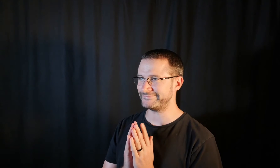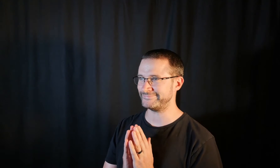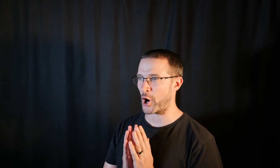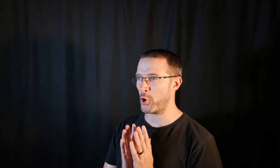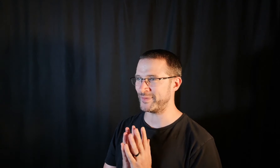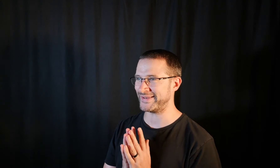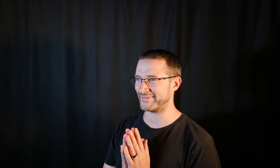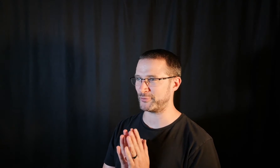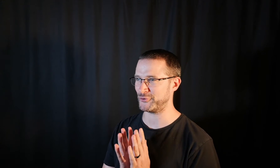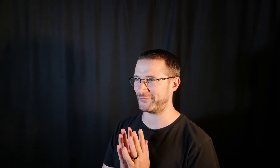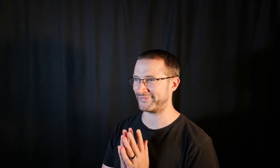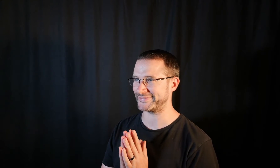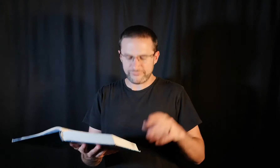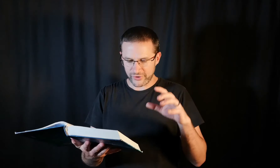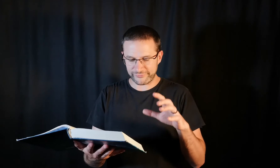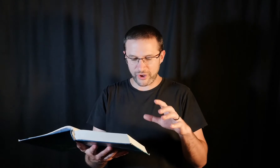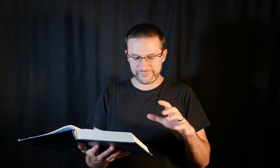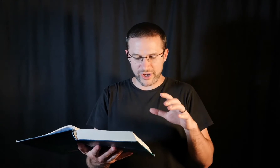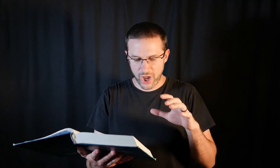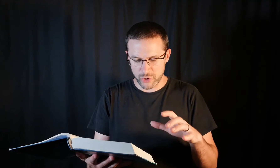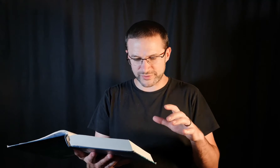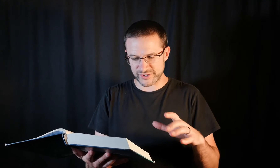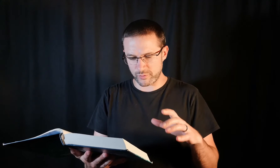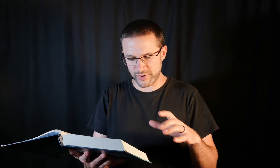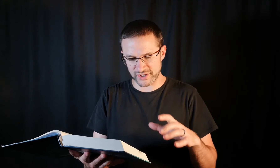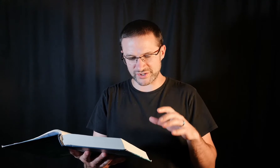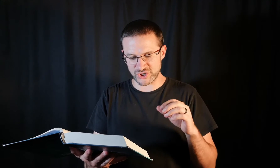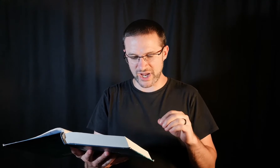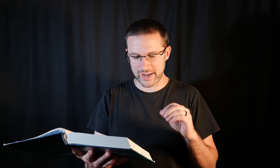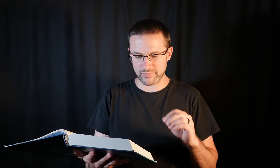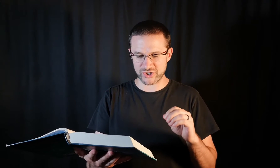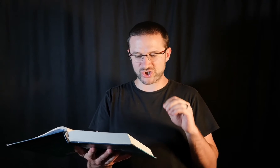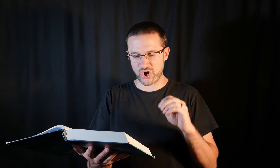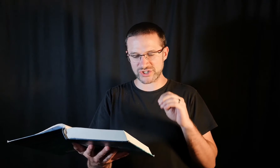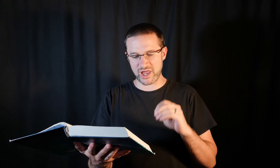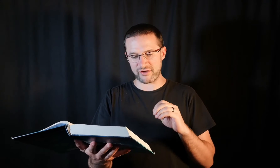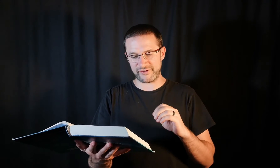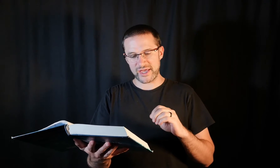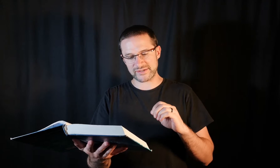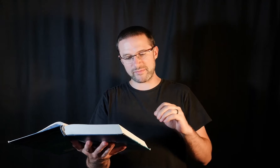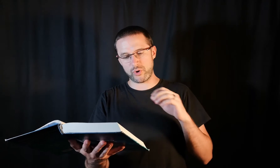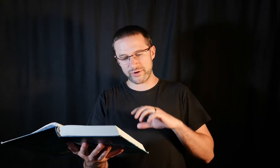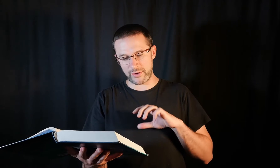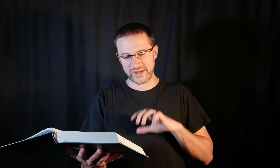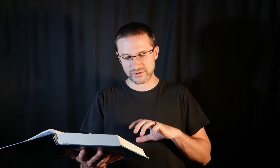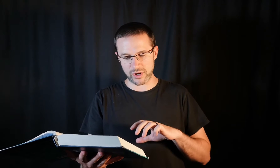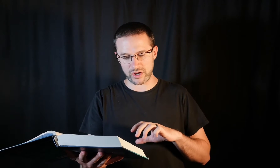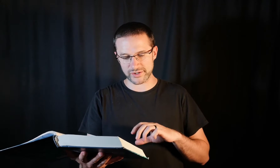Hope it does produce. Verse 5 and hope does not put us to shame because God's love has been poured out into our hearts